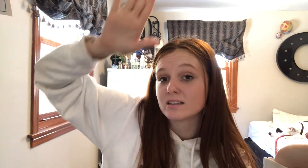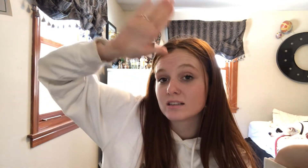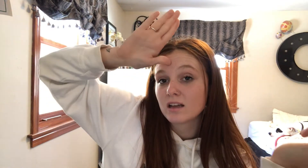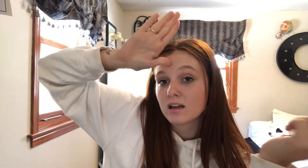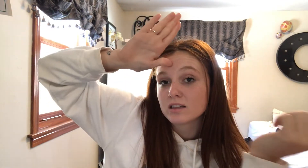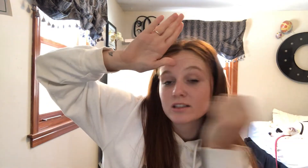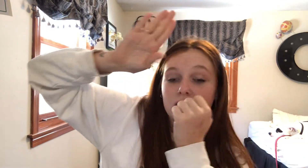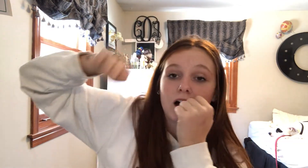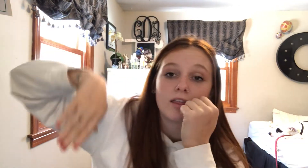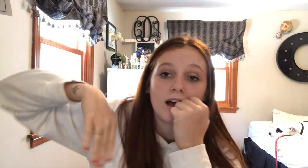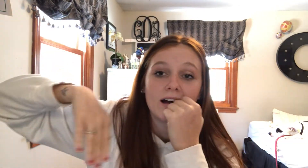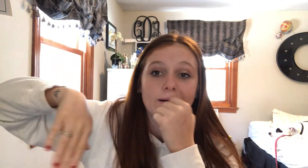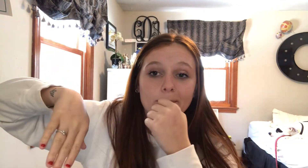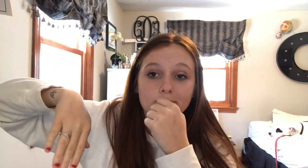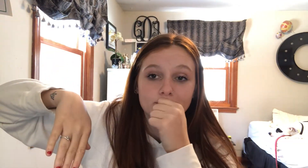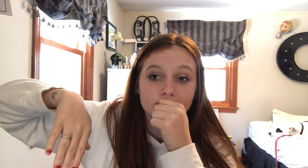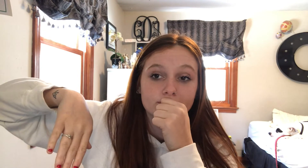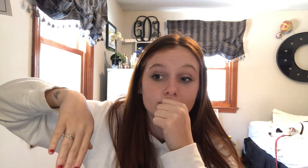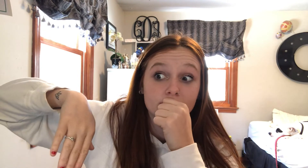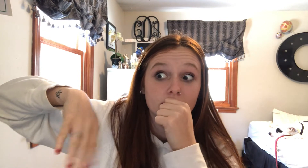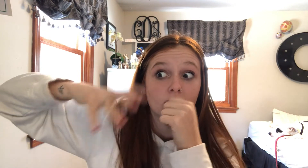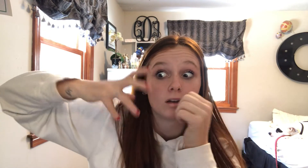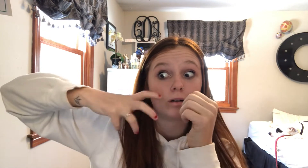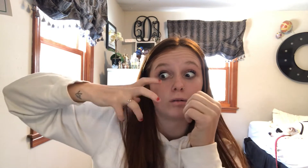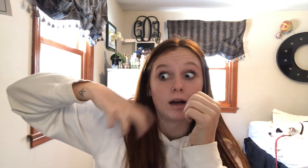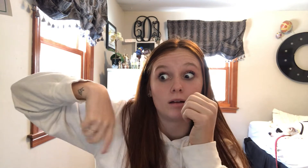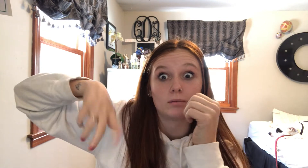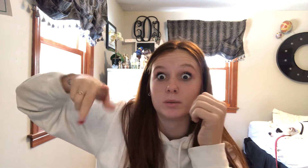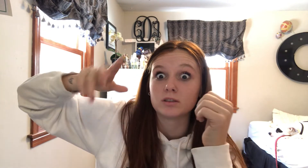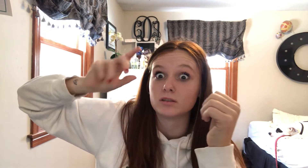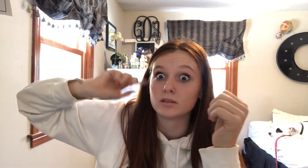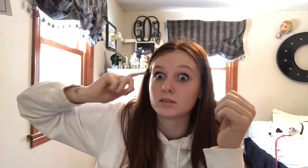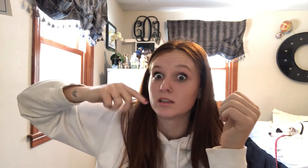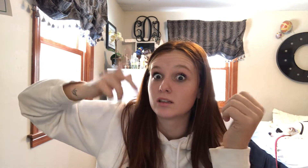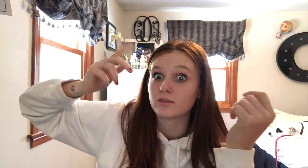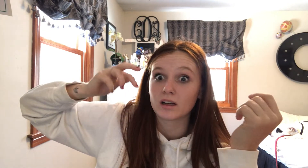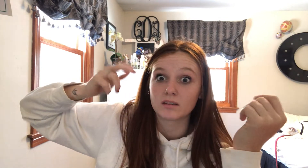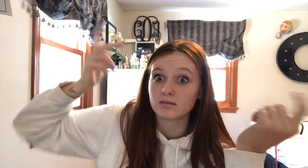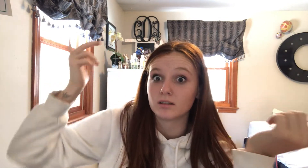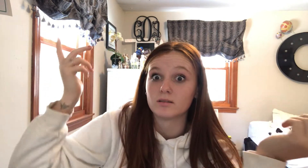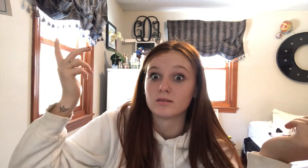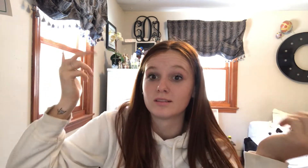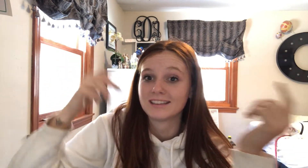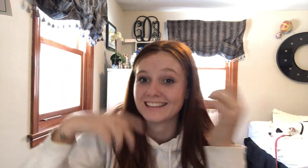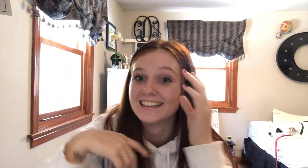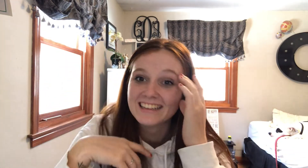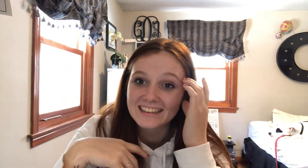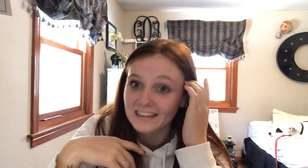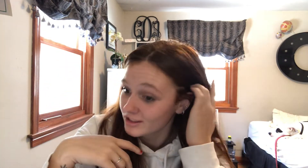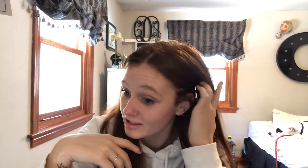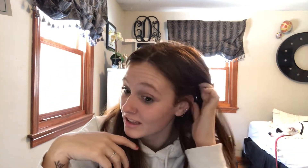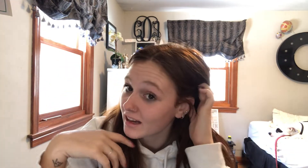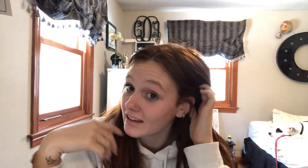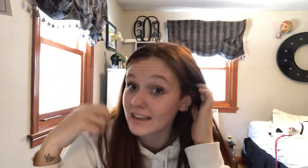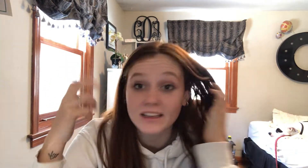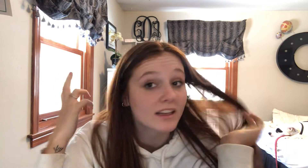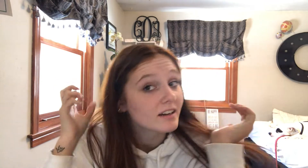saw that, um, wow, maybe she is deaf. I don't know. Like she's not like hearing